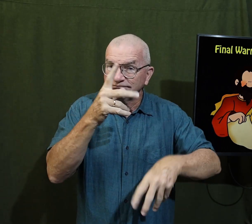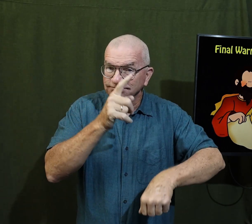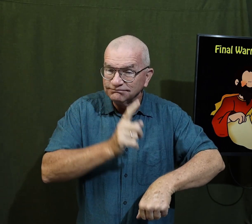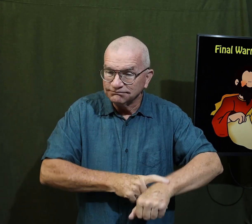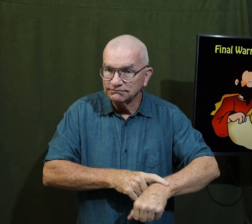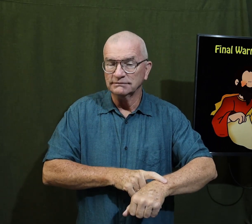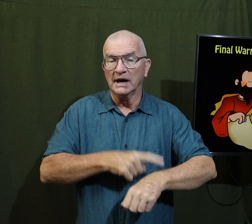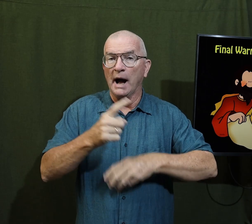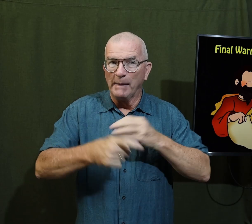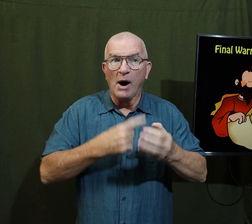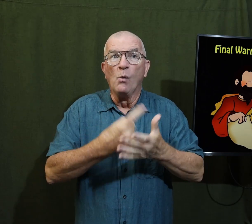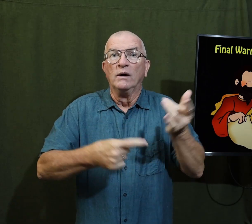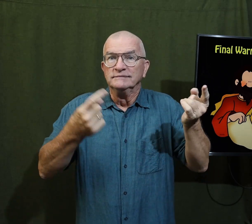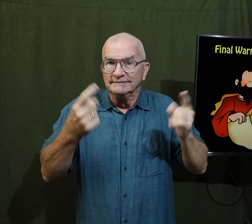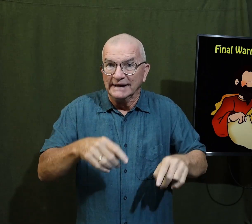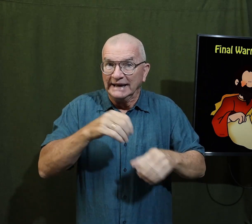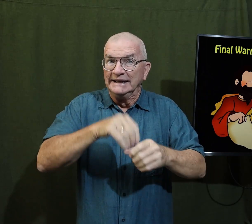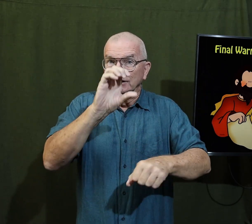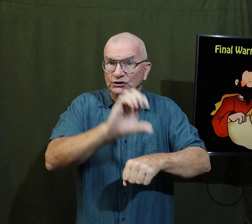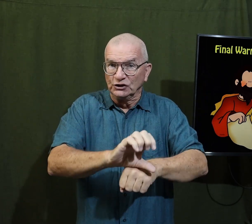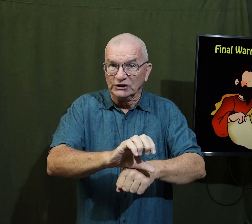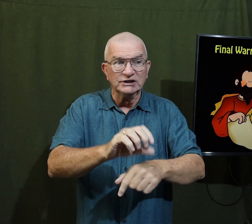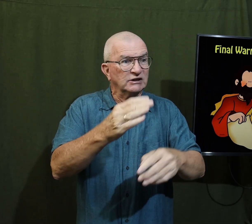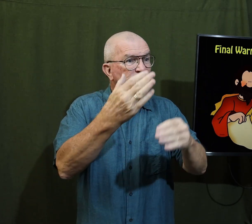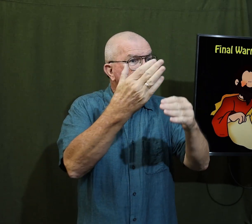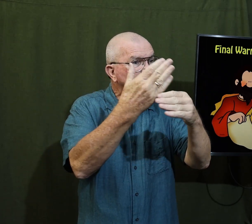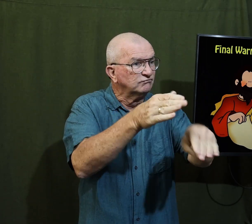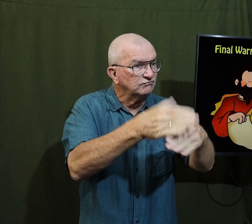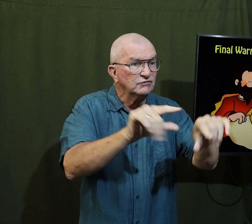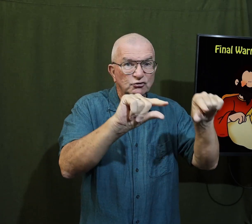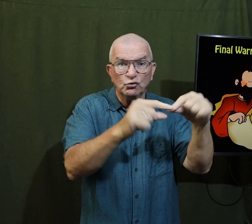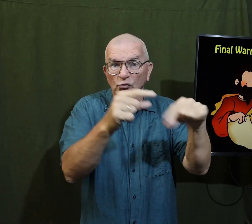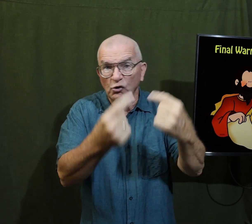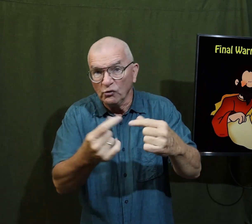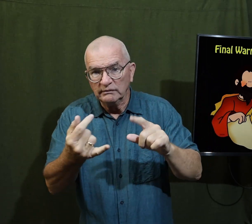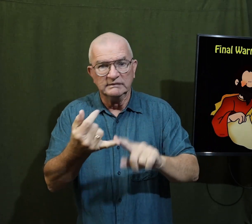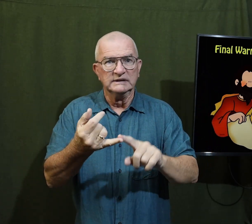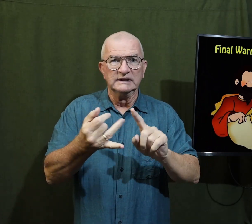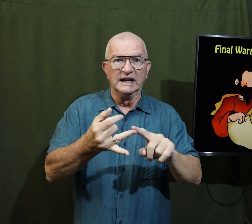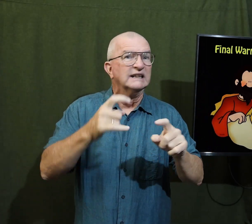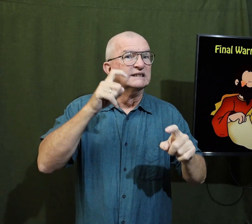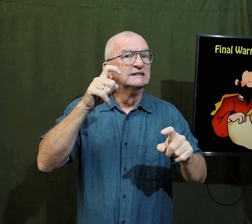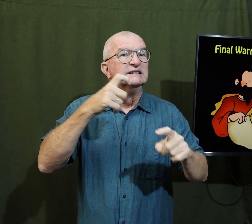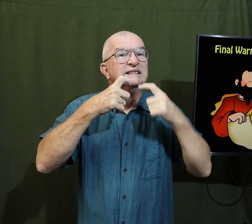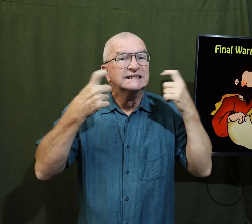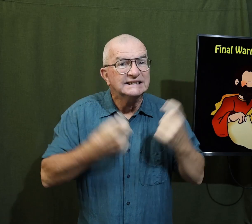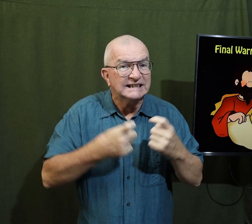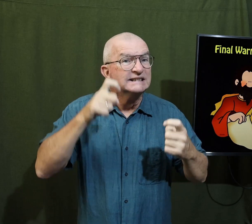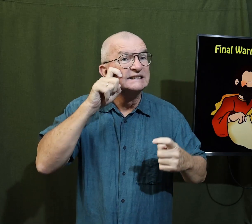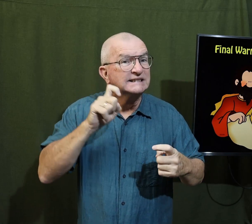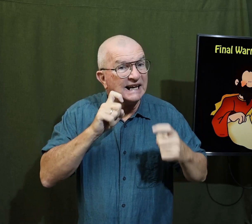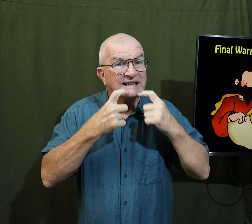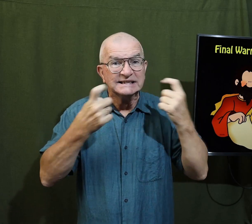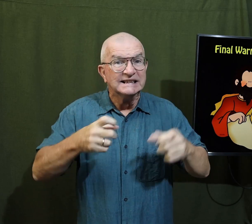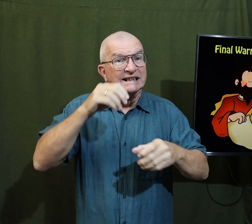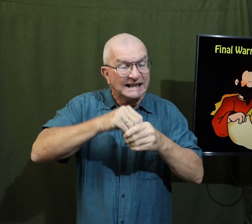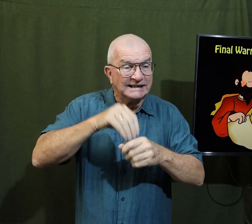He warned them many times about what was happening in the church. There was division. There was sex sins